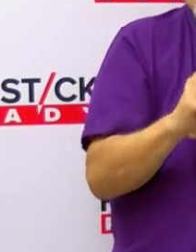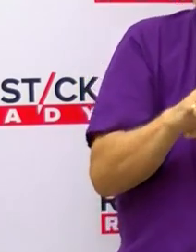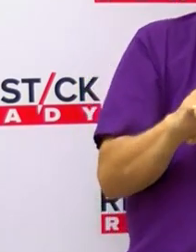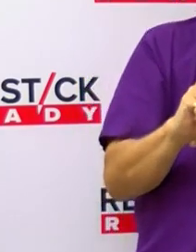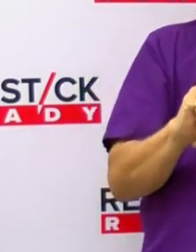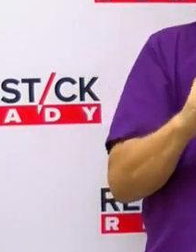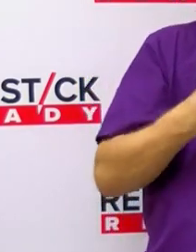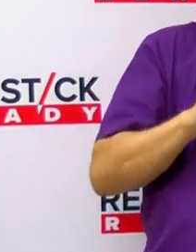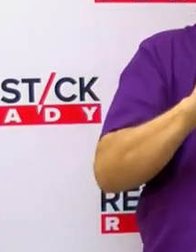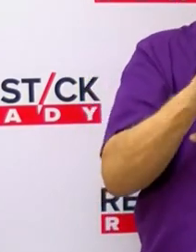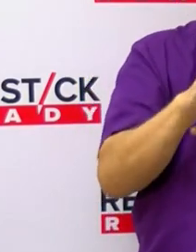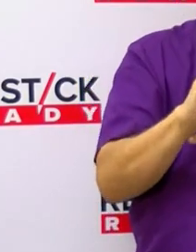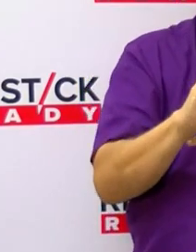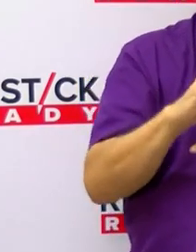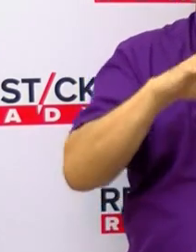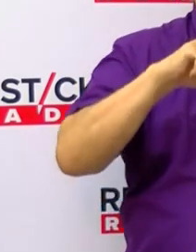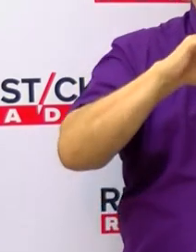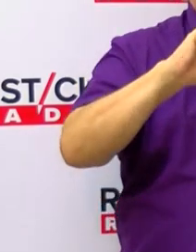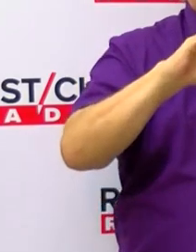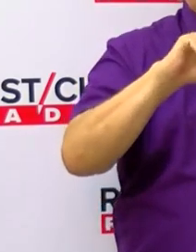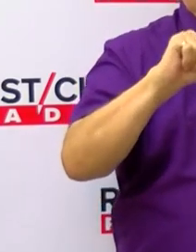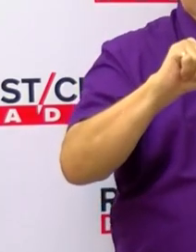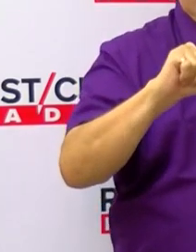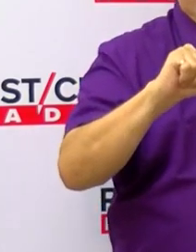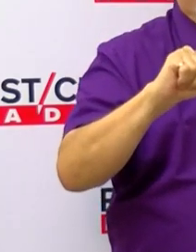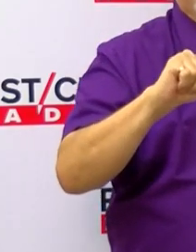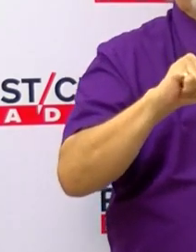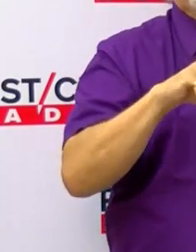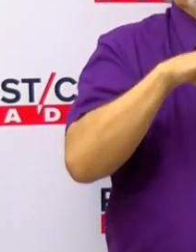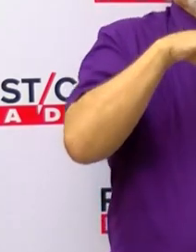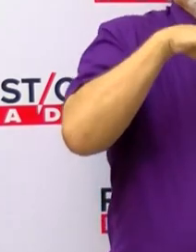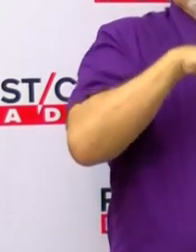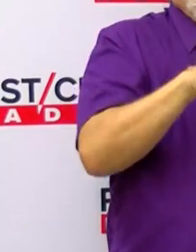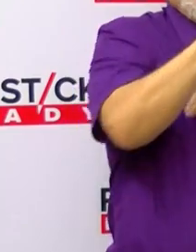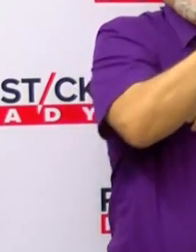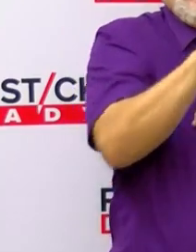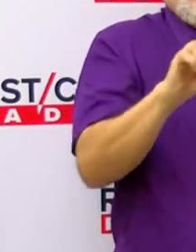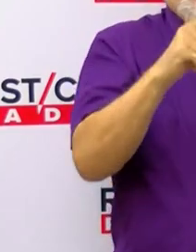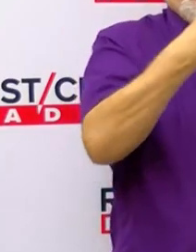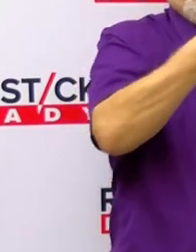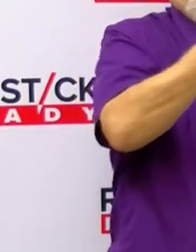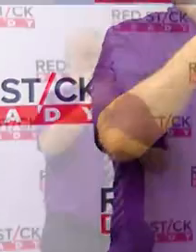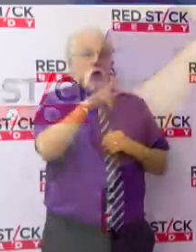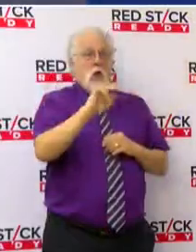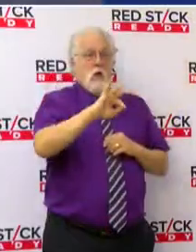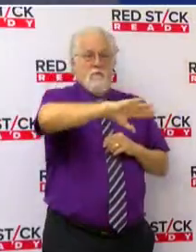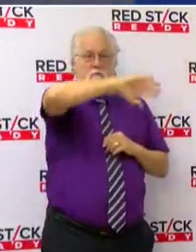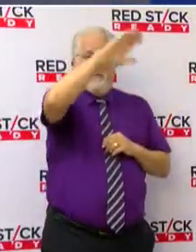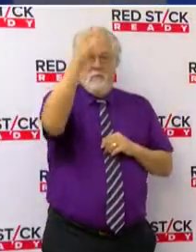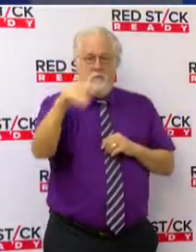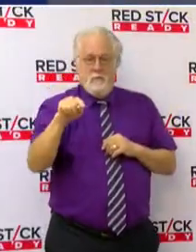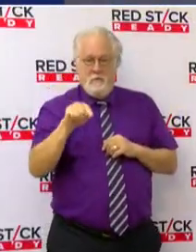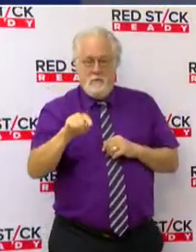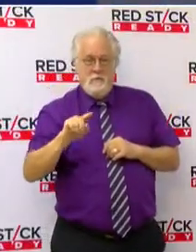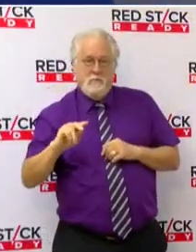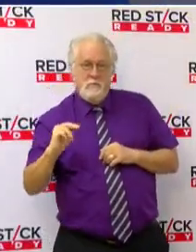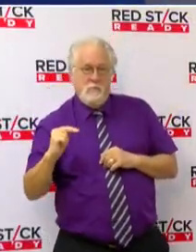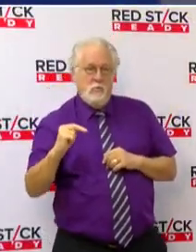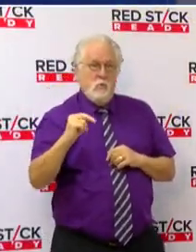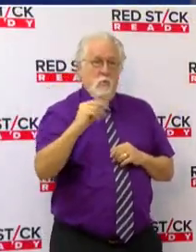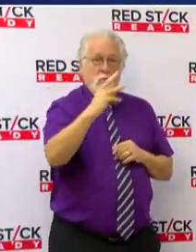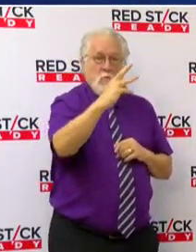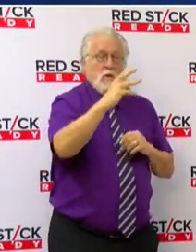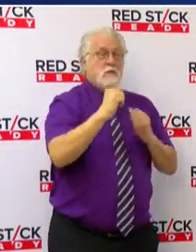a.m. Hurricane Ida has emerged into the southeastern Gulf of Mexico and will continue northwest with significant